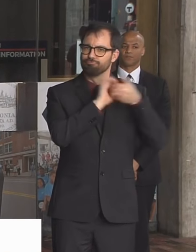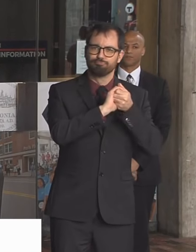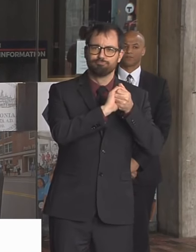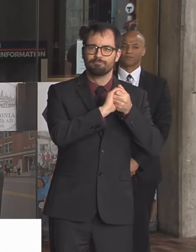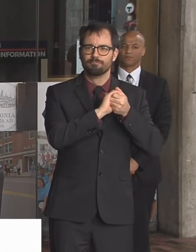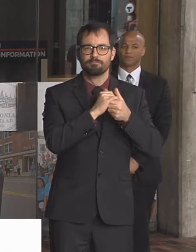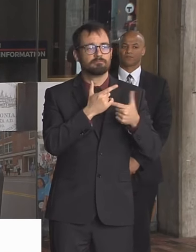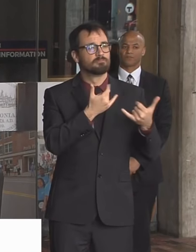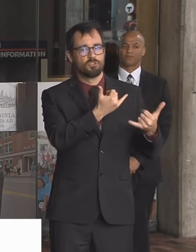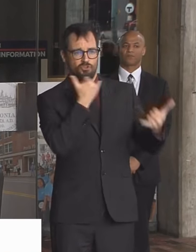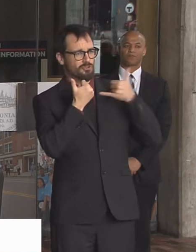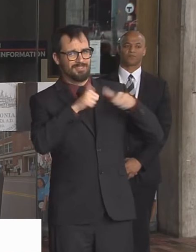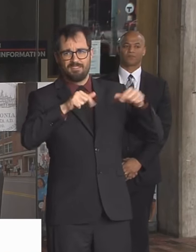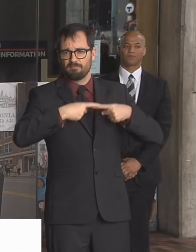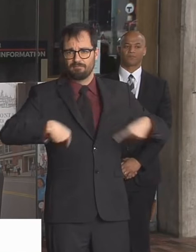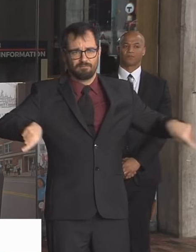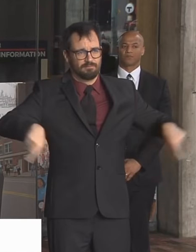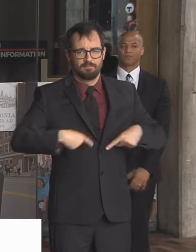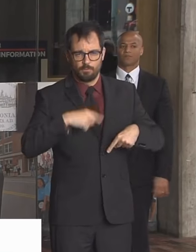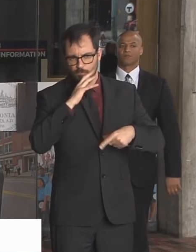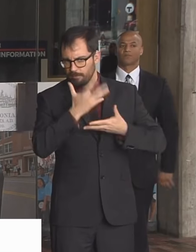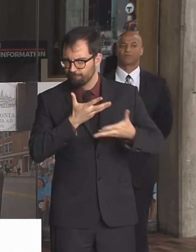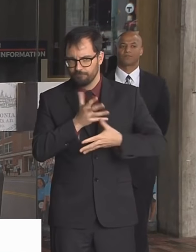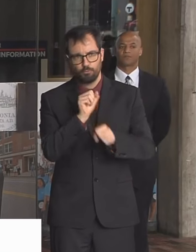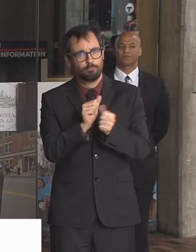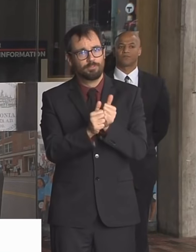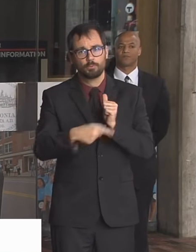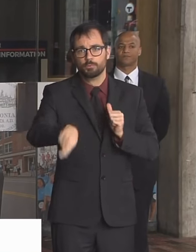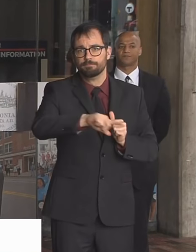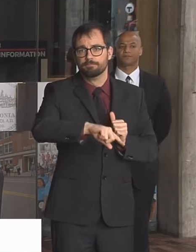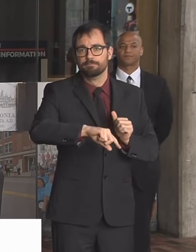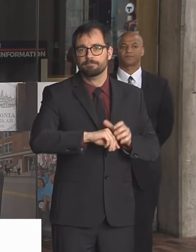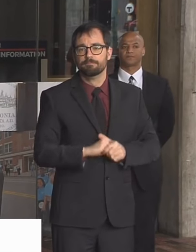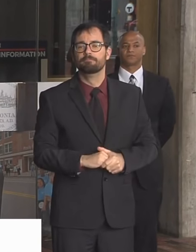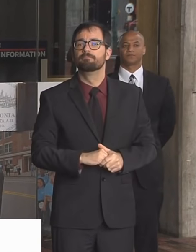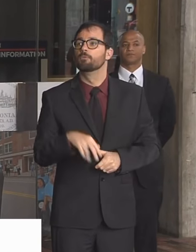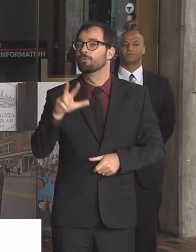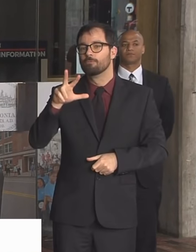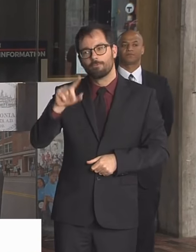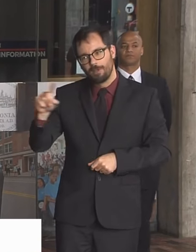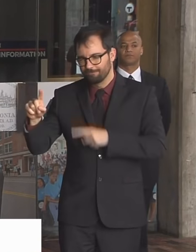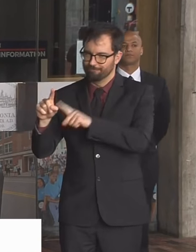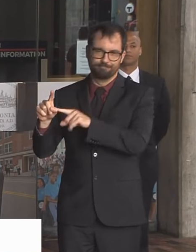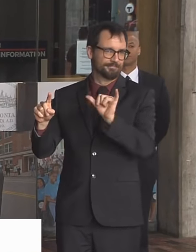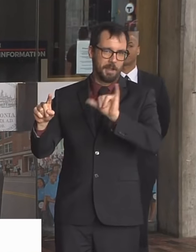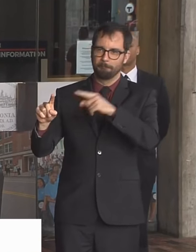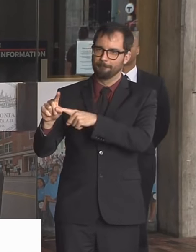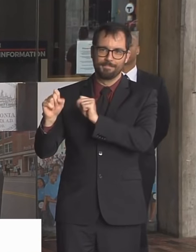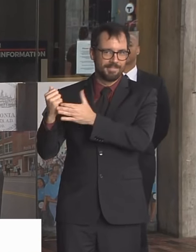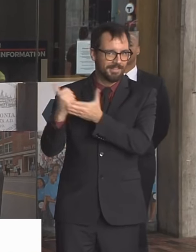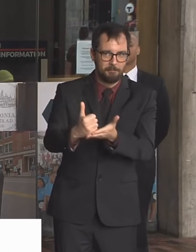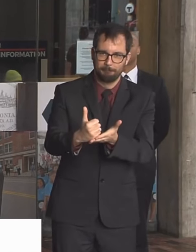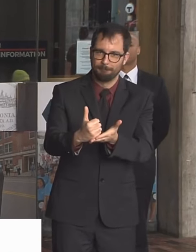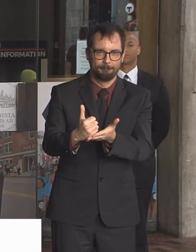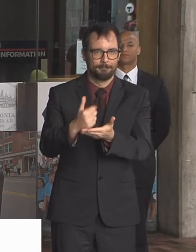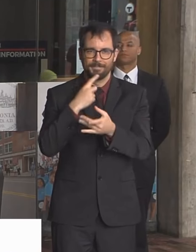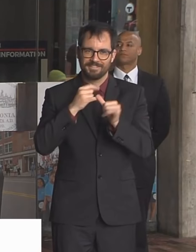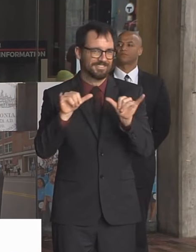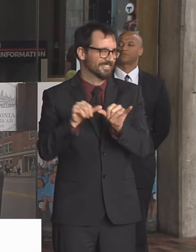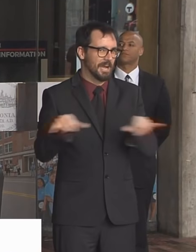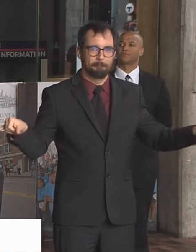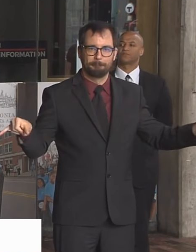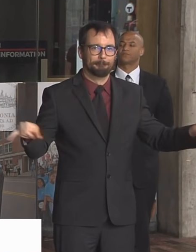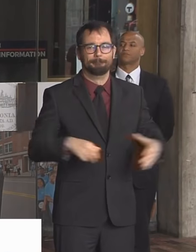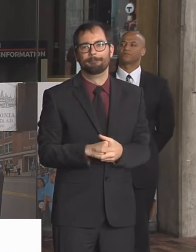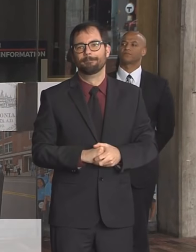the service you get is the same as you would call 311. For anyone interacting with seniors, as I mentioned a little, a little while ago, we're